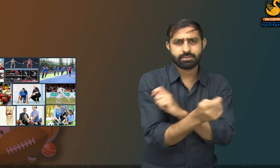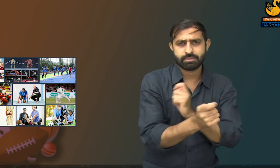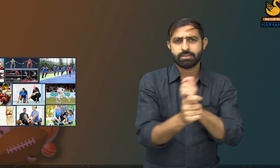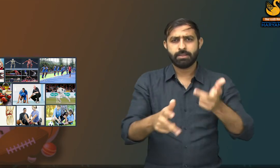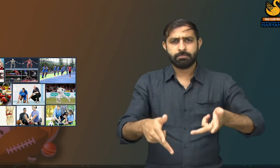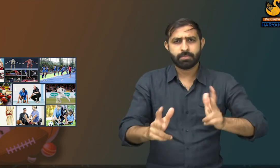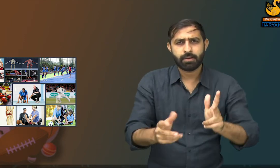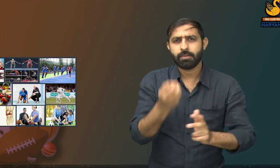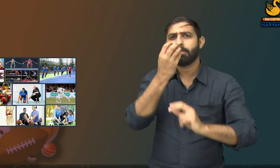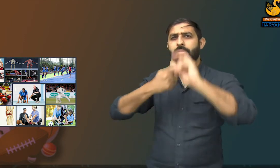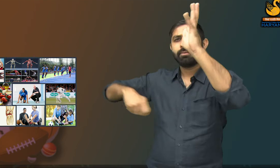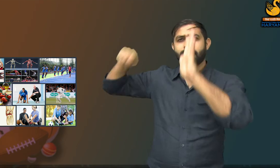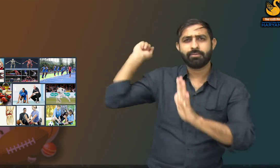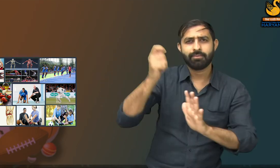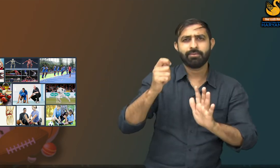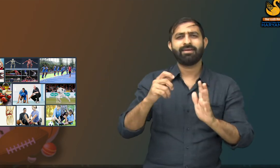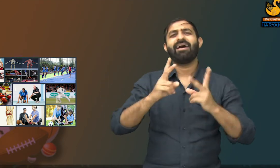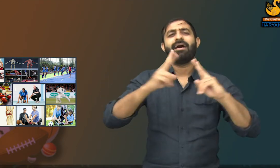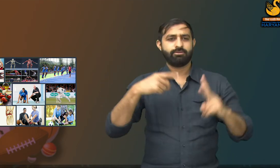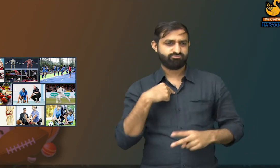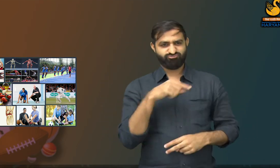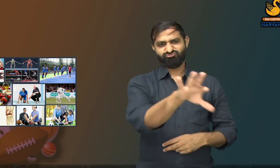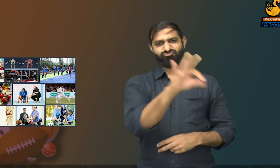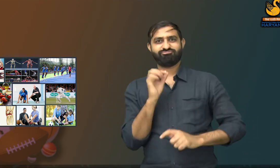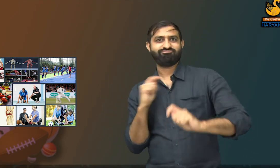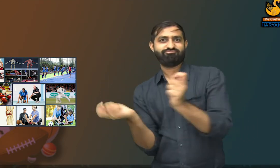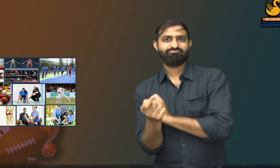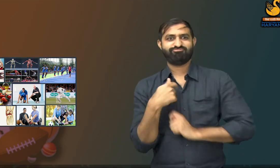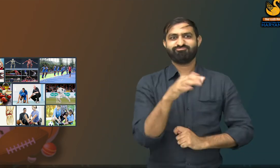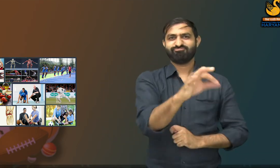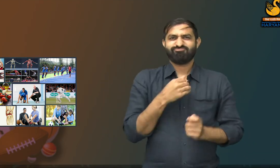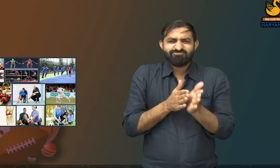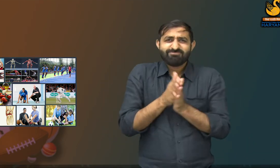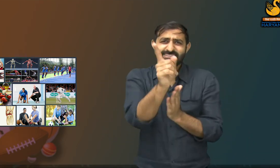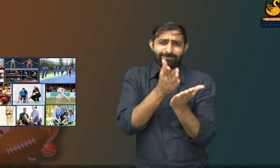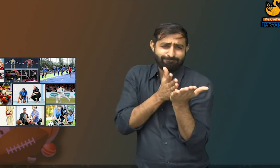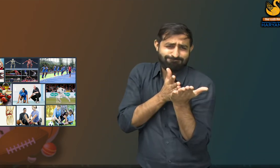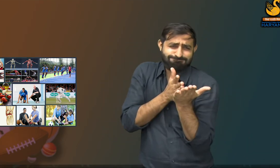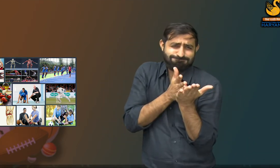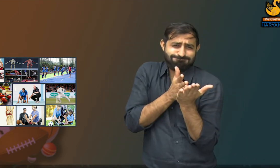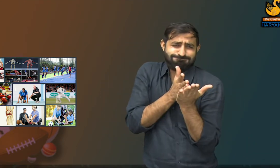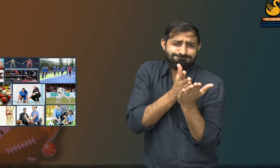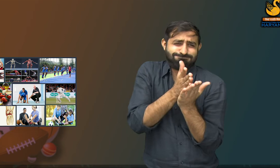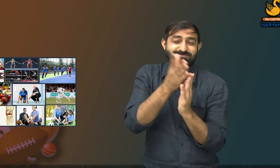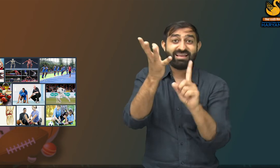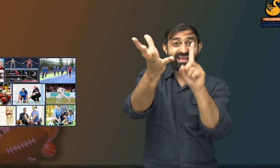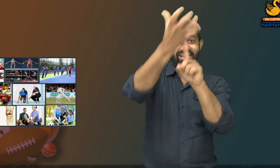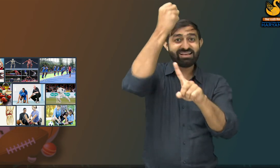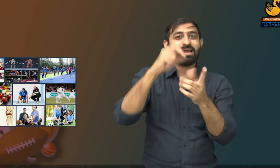Some like cricket, some like football, some like badminton and many more. A passionate player set a goal in his life to